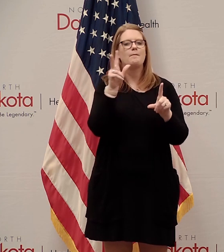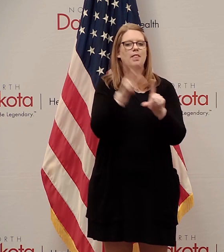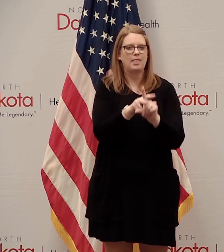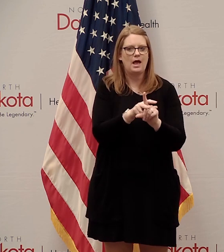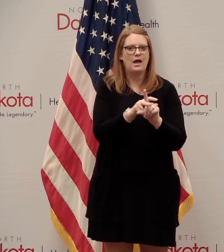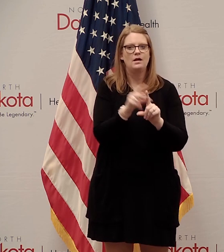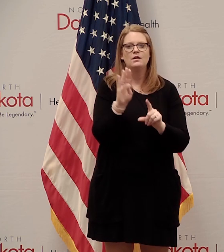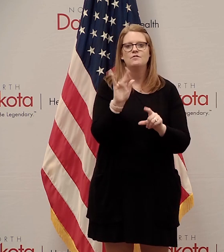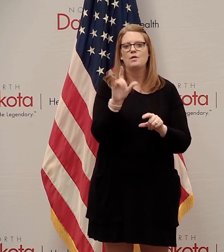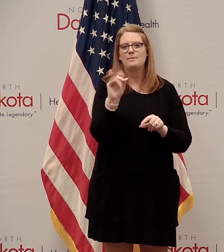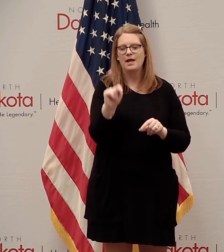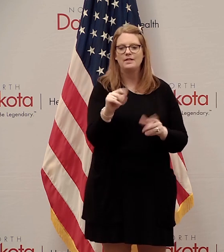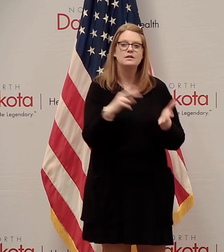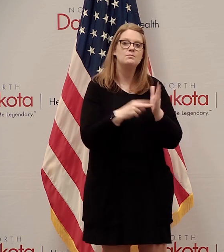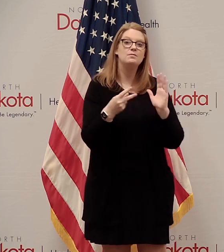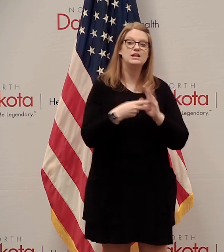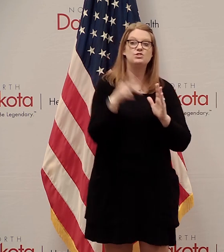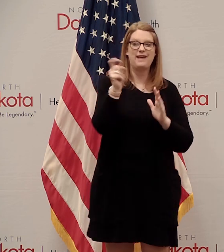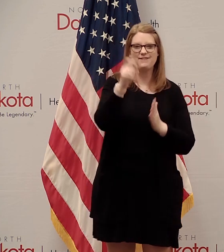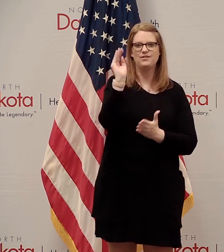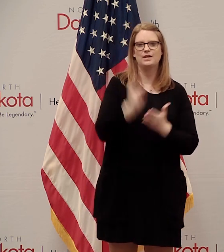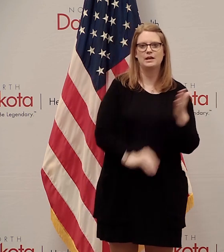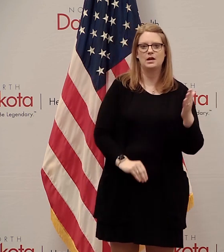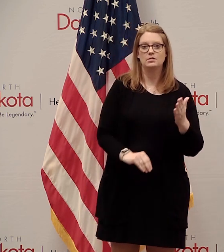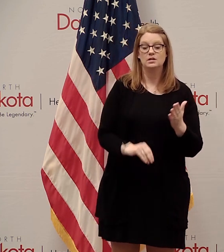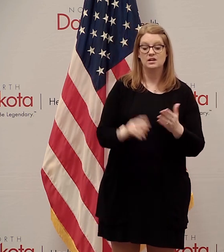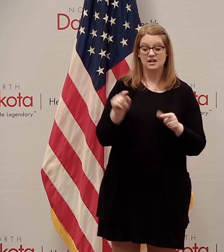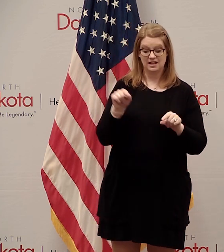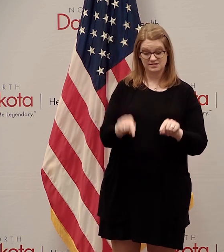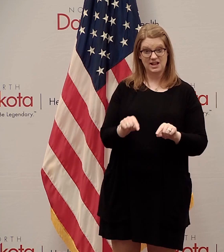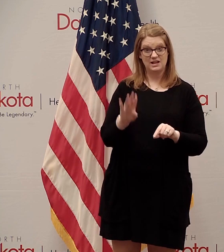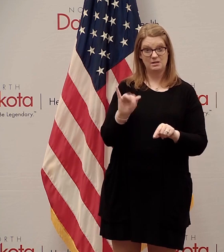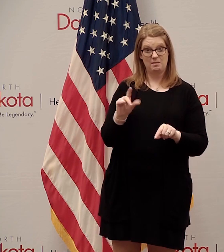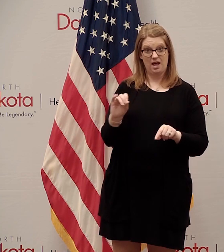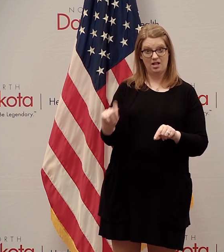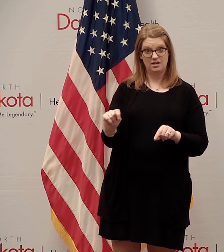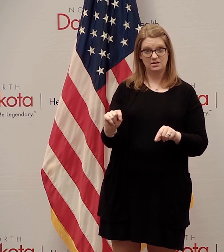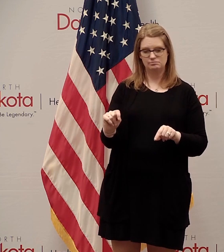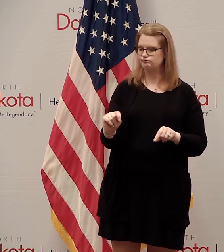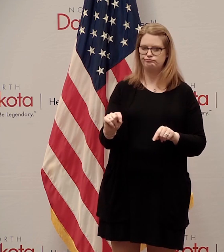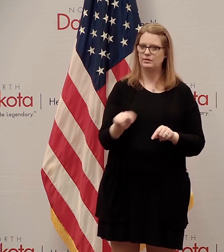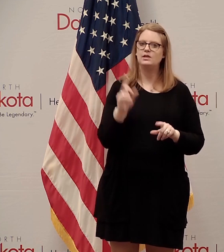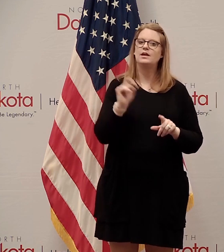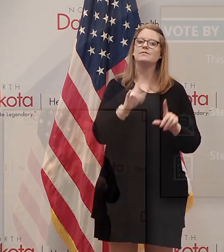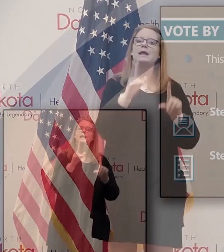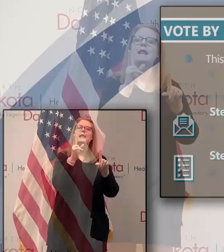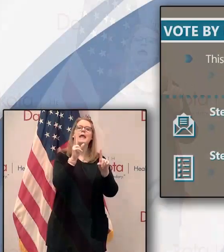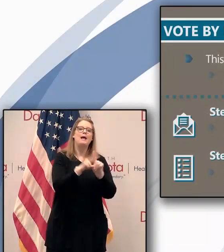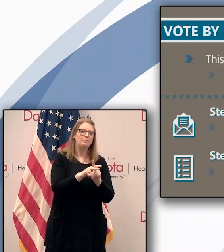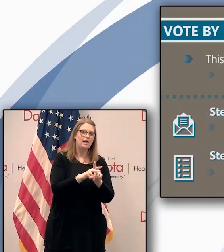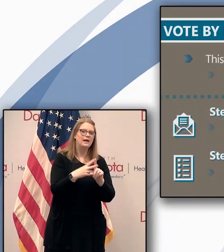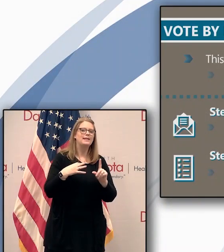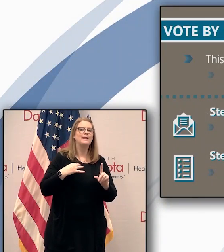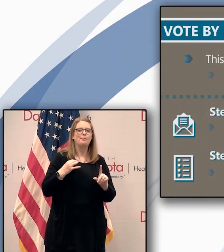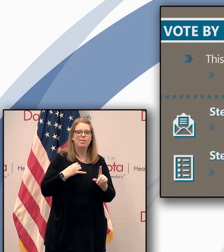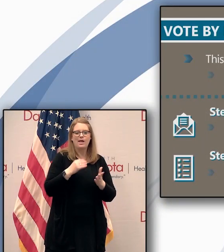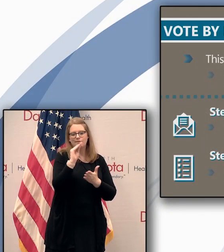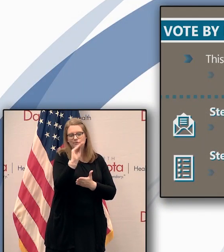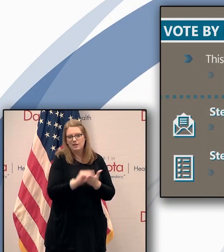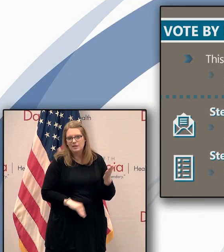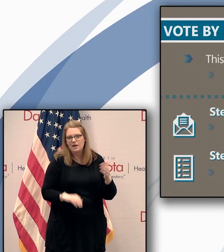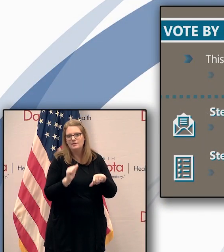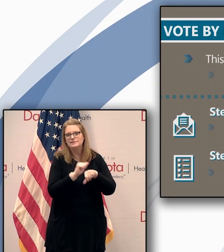there's an action you have to take. You're not getting sent a ballot, you're getting sent a application for your vote by mail ballot.